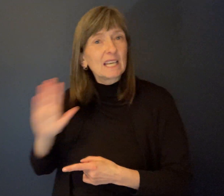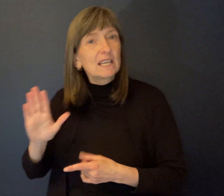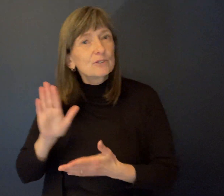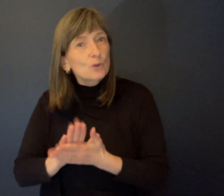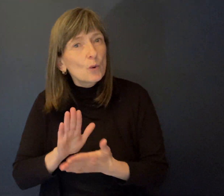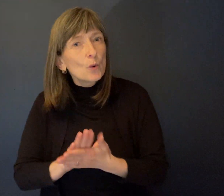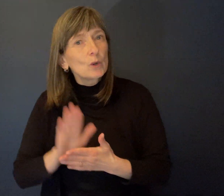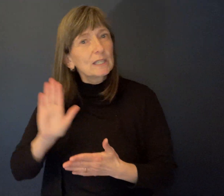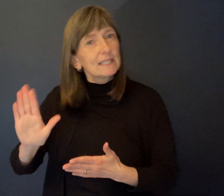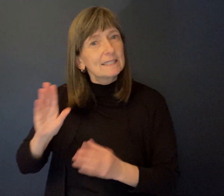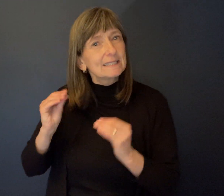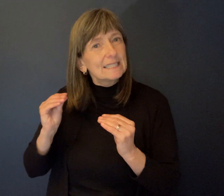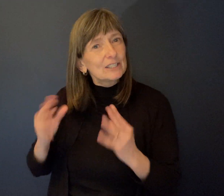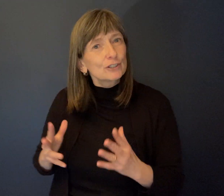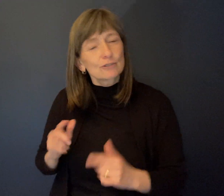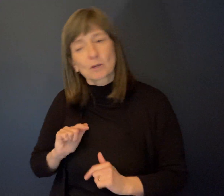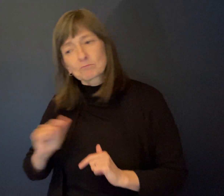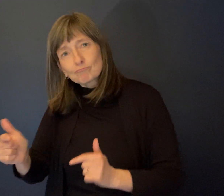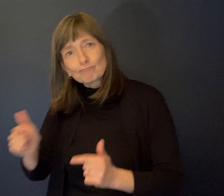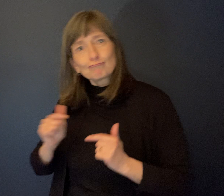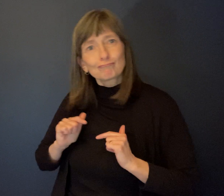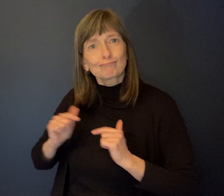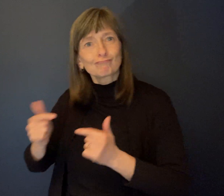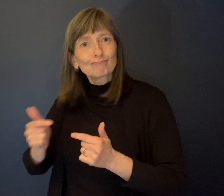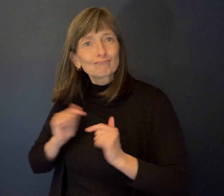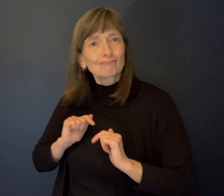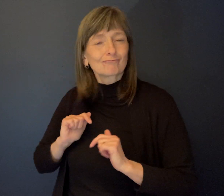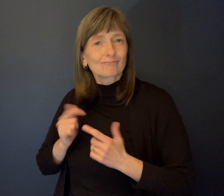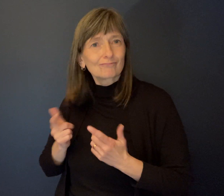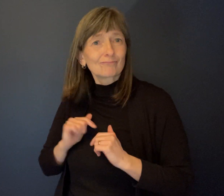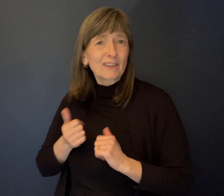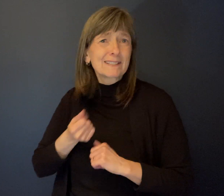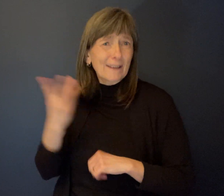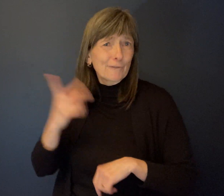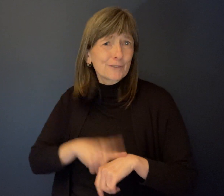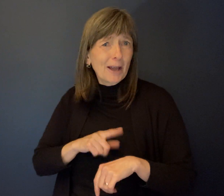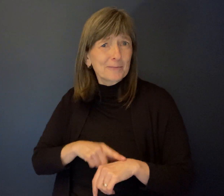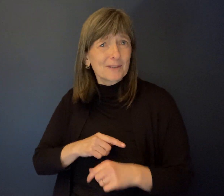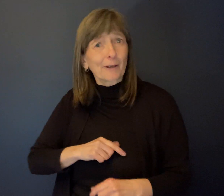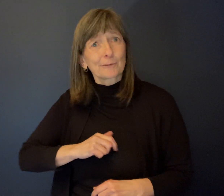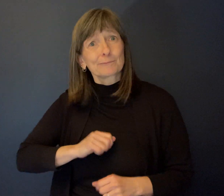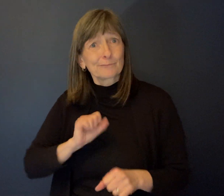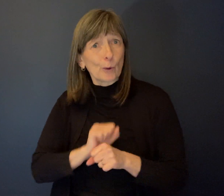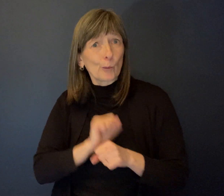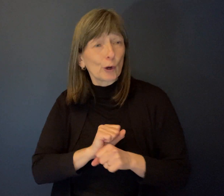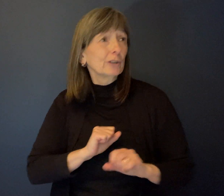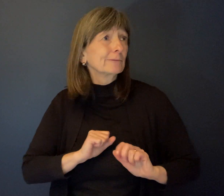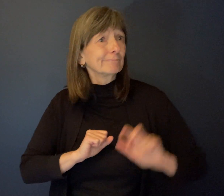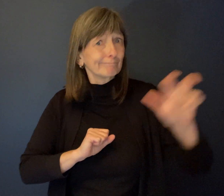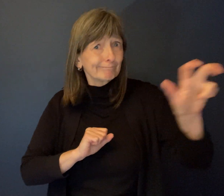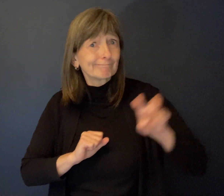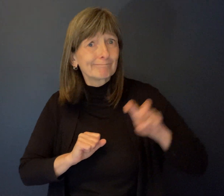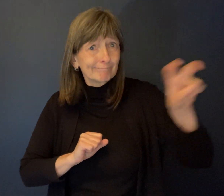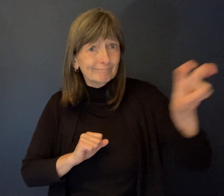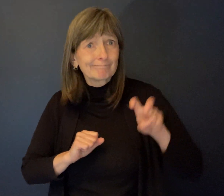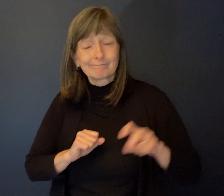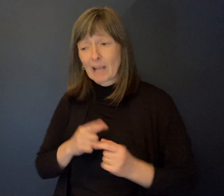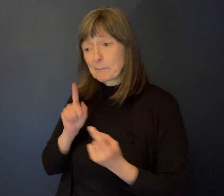So we go back and forth. So I met him up a number of times, go back and forth to school and we chatted up and it's like, okay.